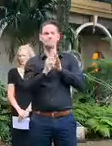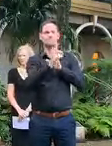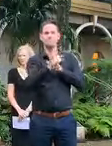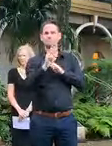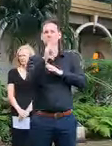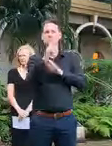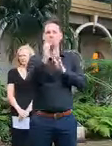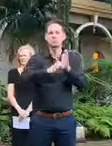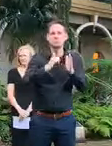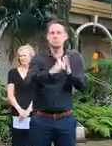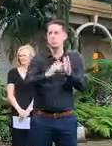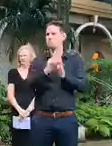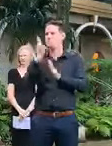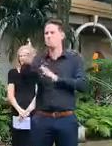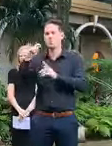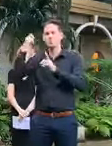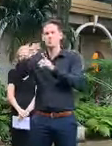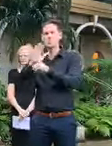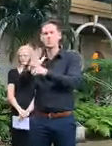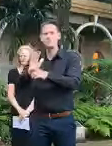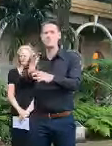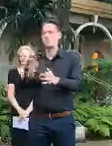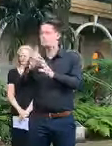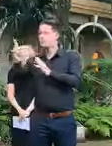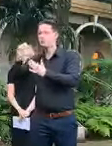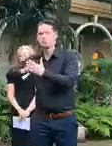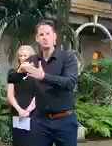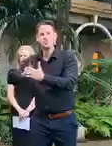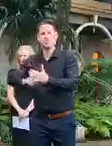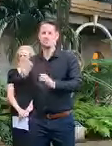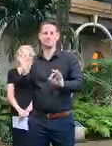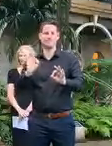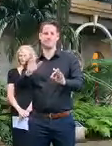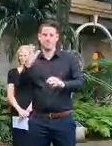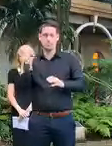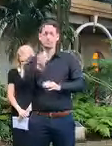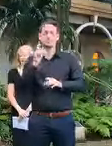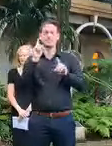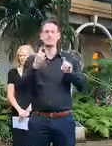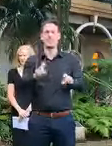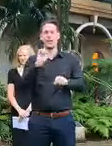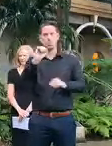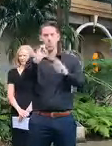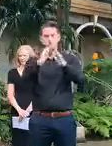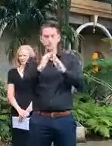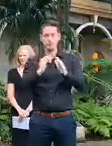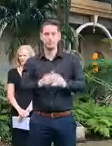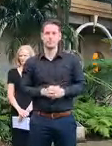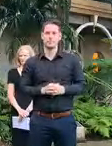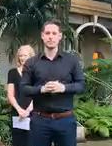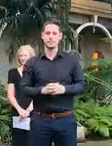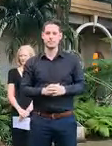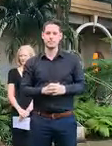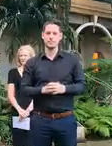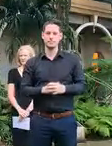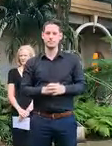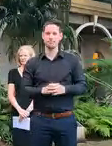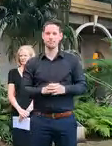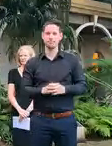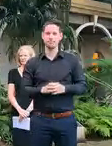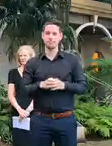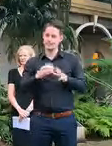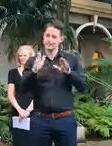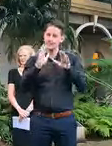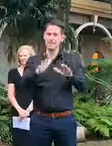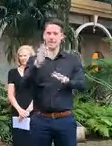go to the shops or go to the movies or go shopping you must stay in your home and not move for those